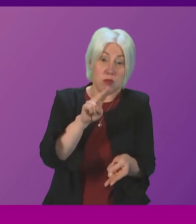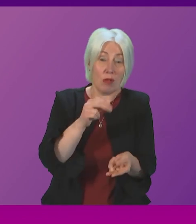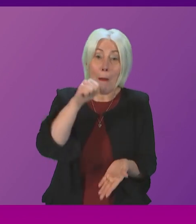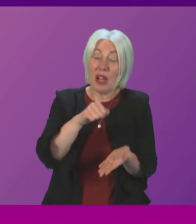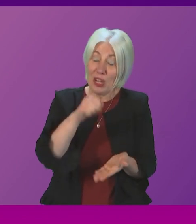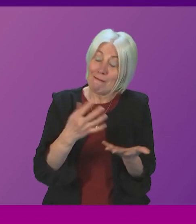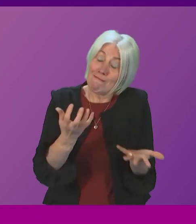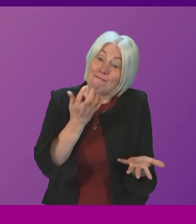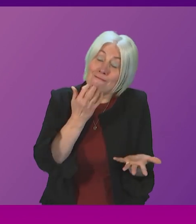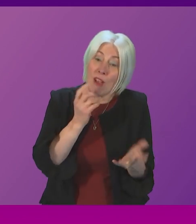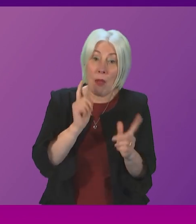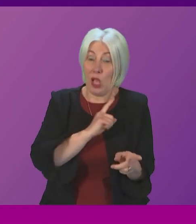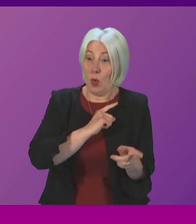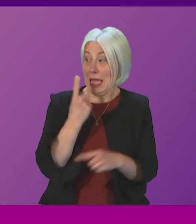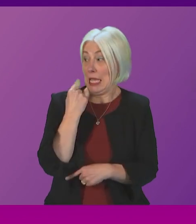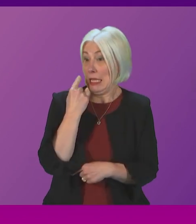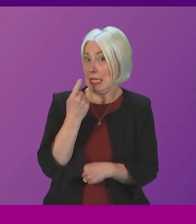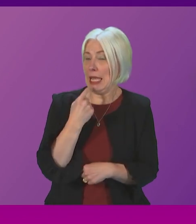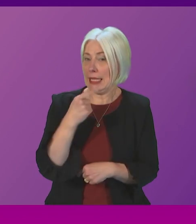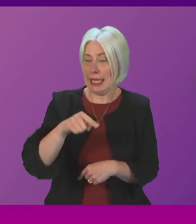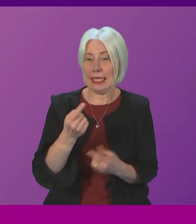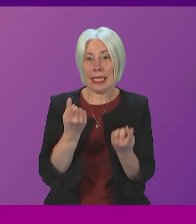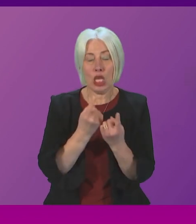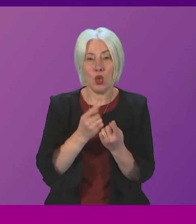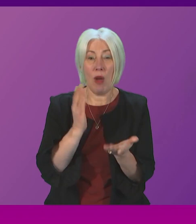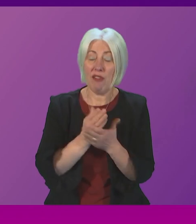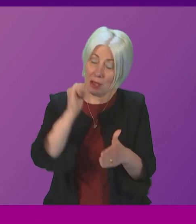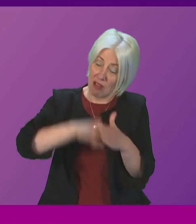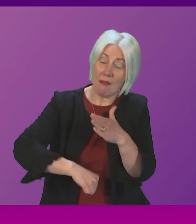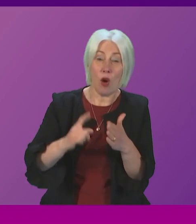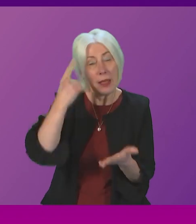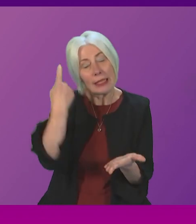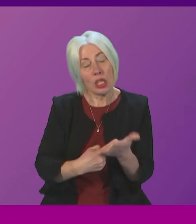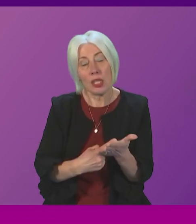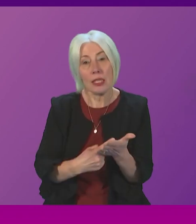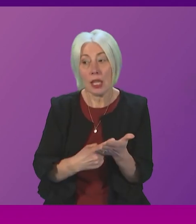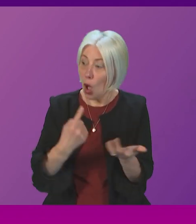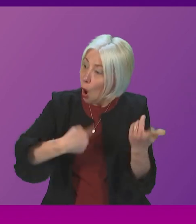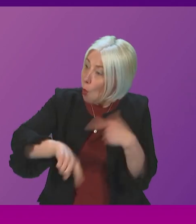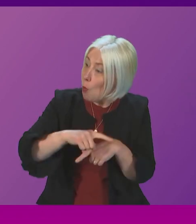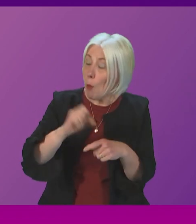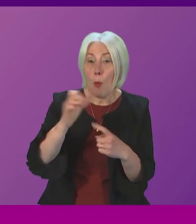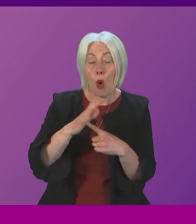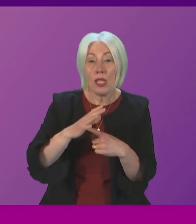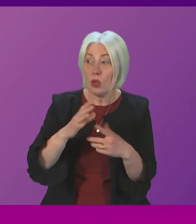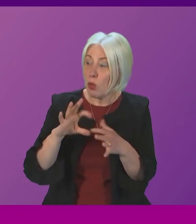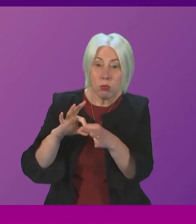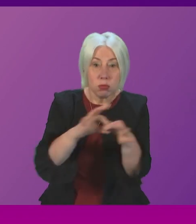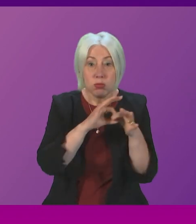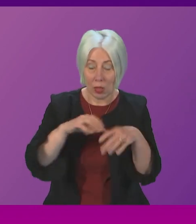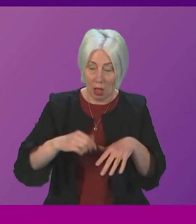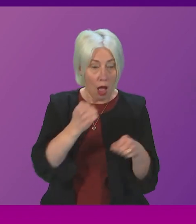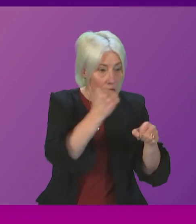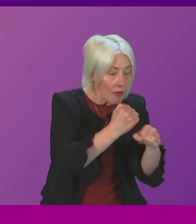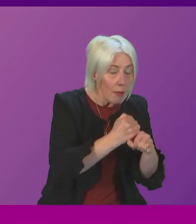but that is why I spoke yesterday about the issue of making really tough choices and I think it is important that we all engage whether we are in government